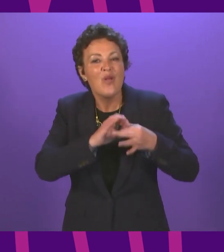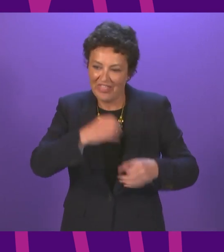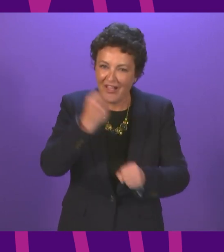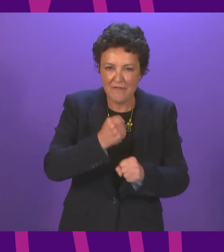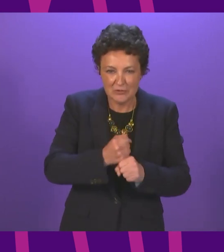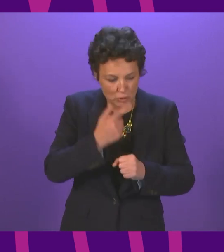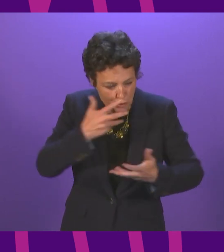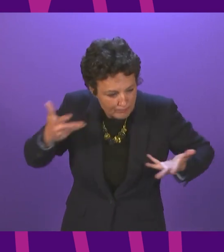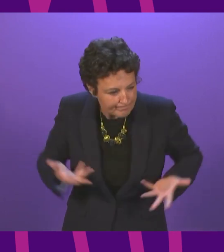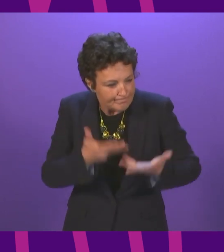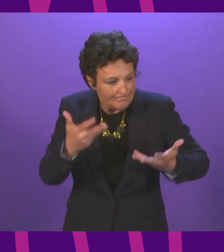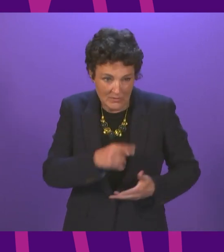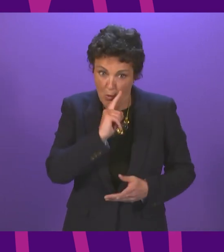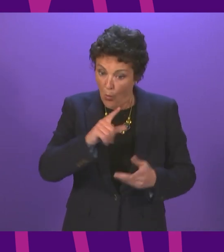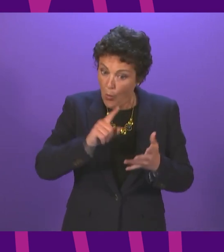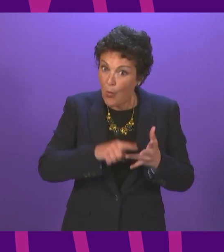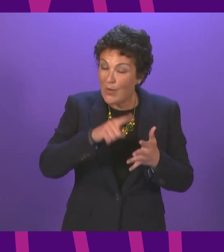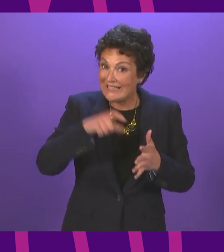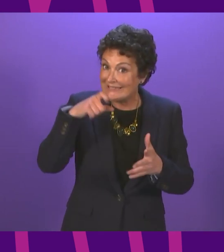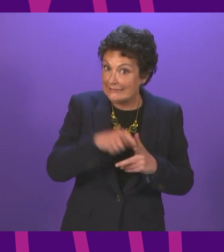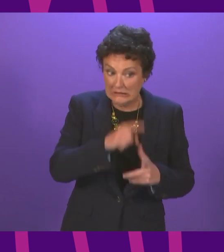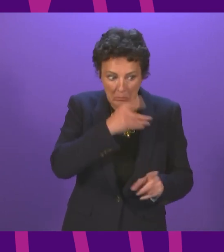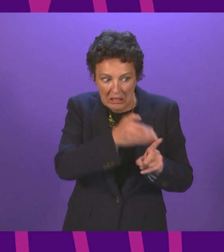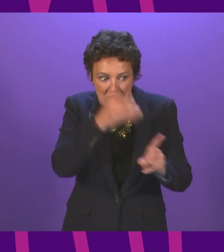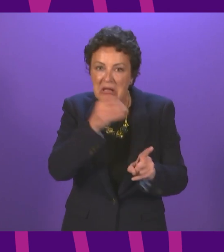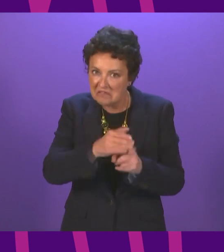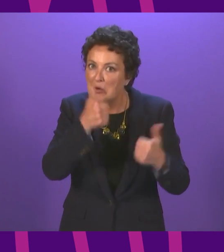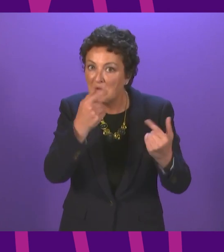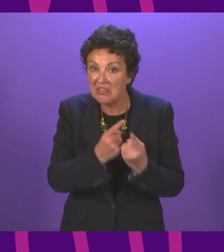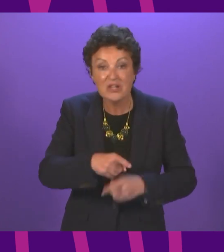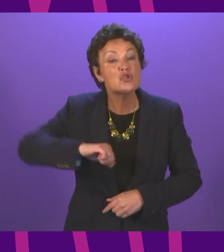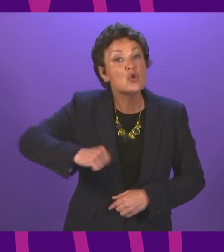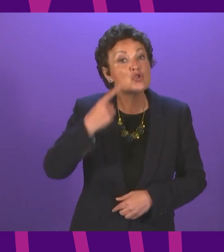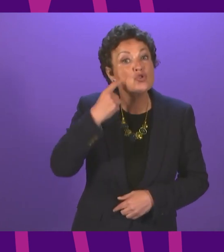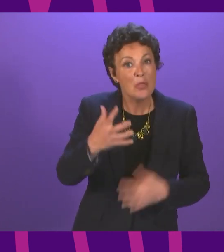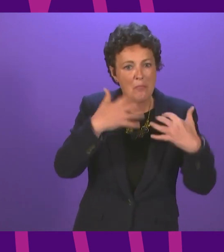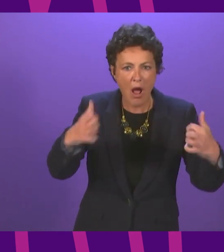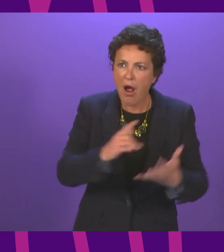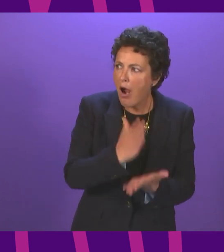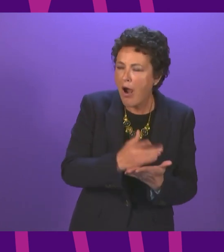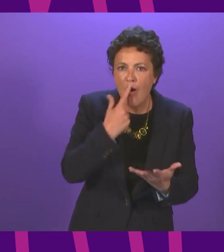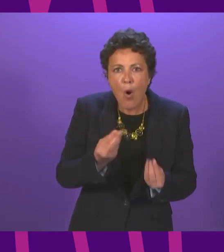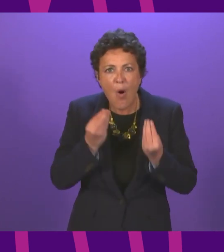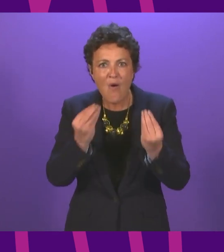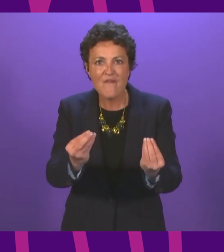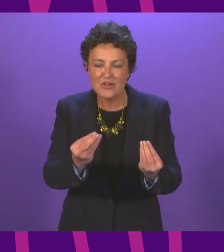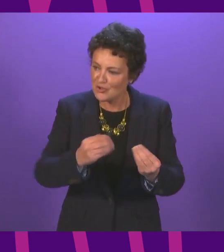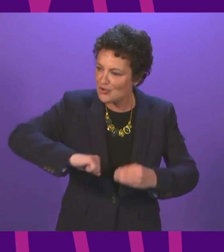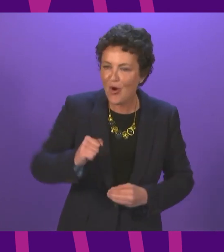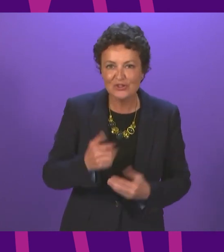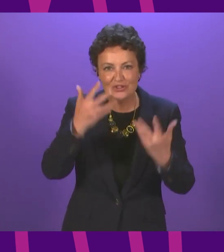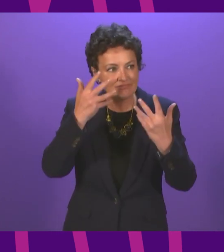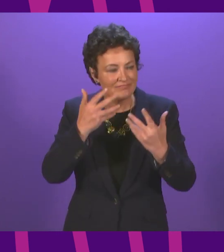OECD has rightly identified. The Scottish Youth Parliament saying that it offers Scottish education an opportunity going